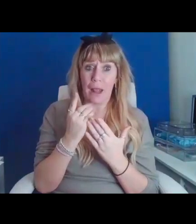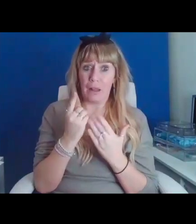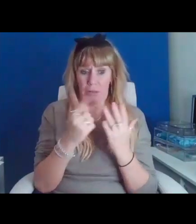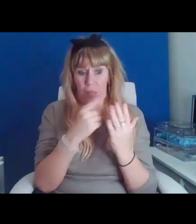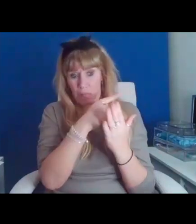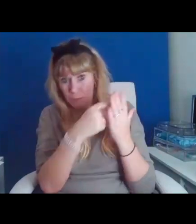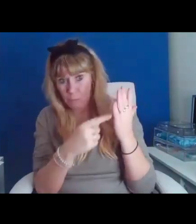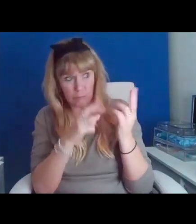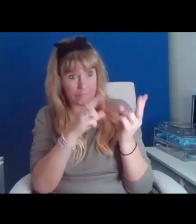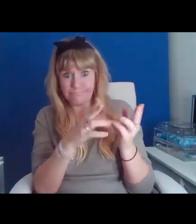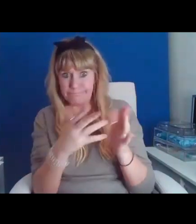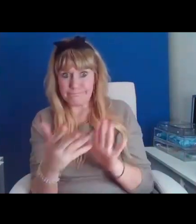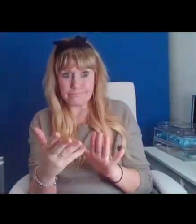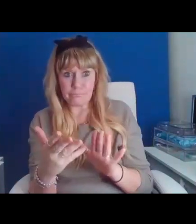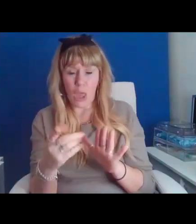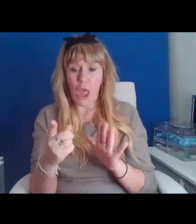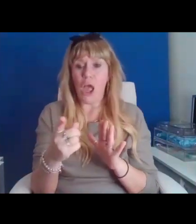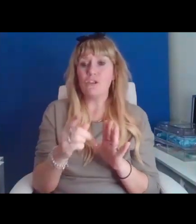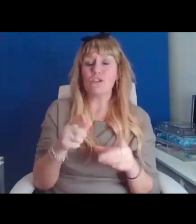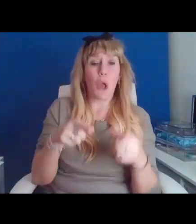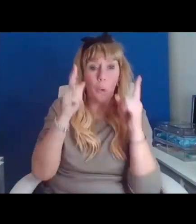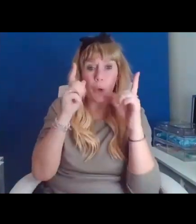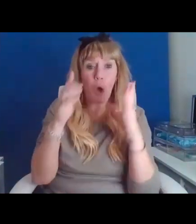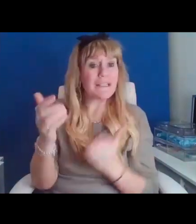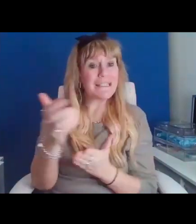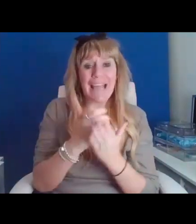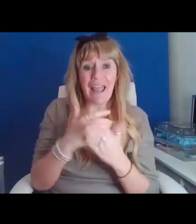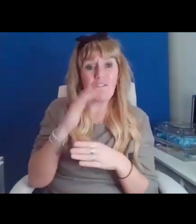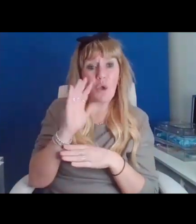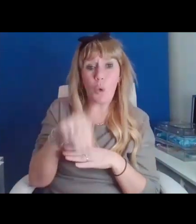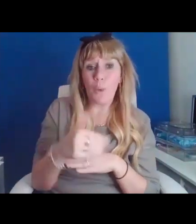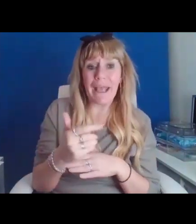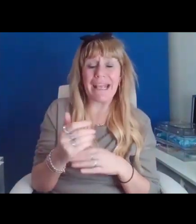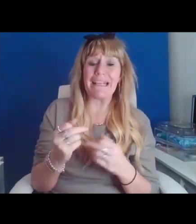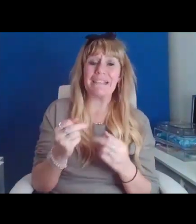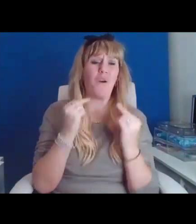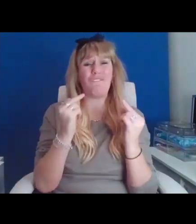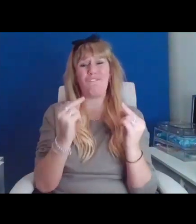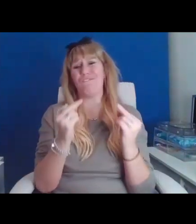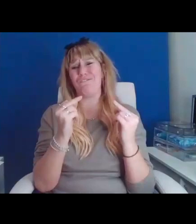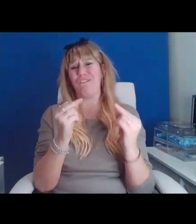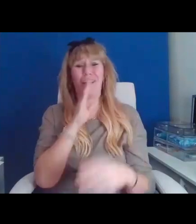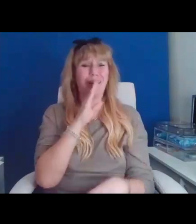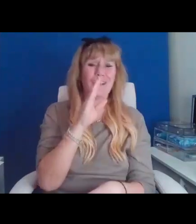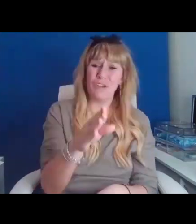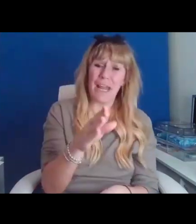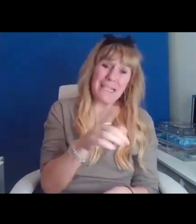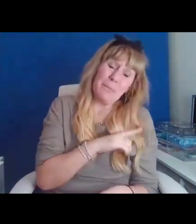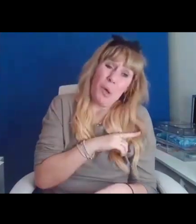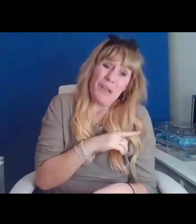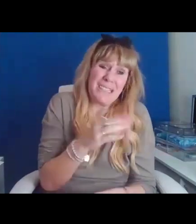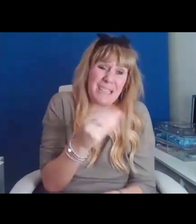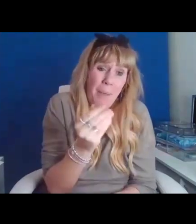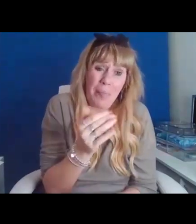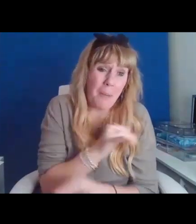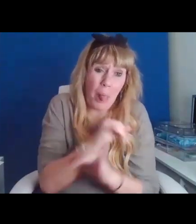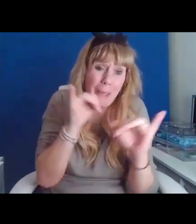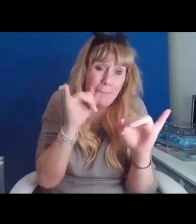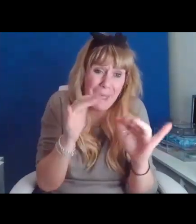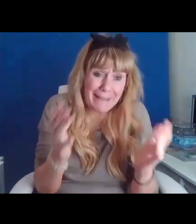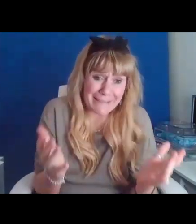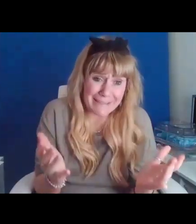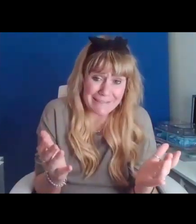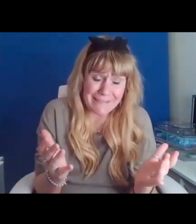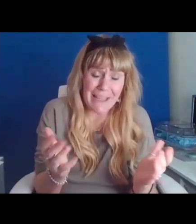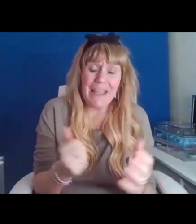God save the queers. God save the dykes and fags. Fuck, God save the straights and all, because some of them aren't that bad. God